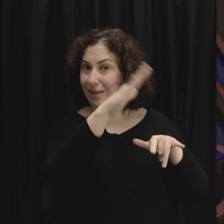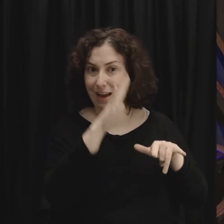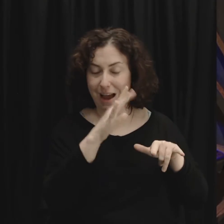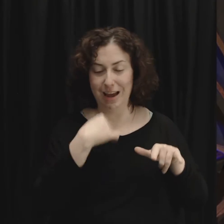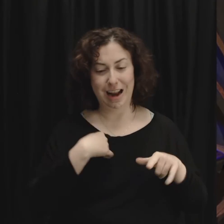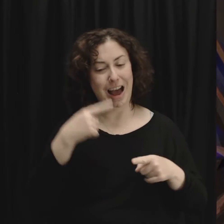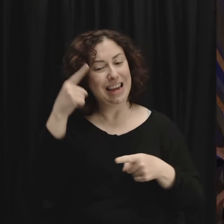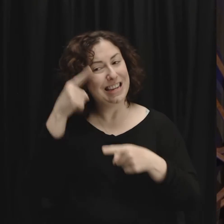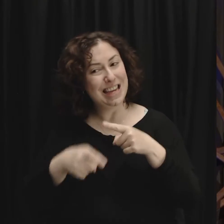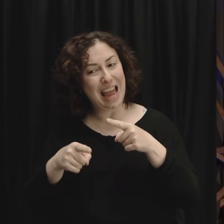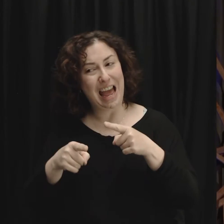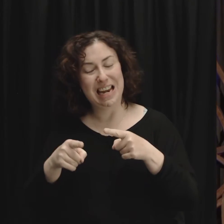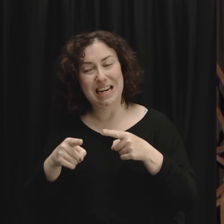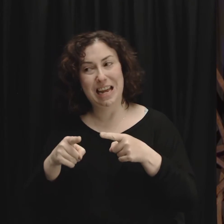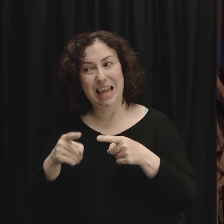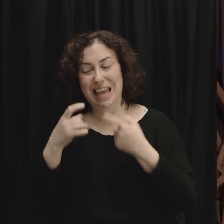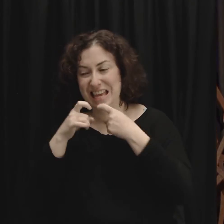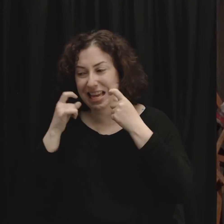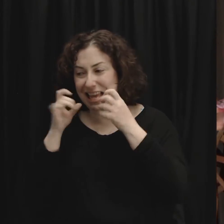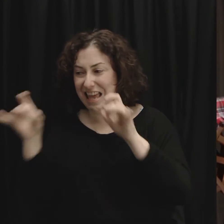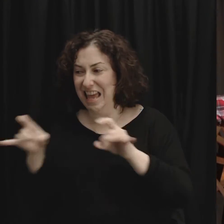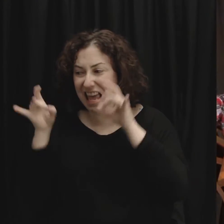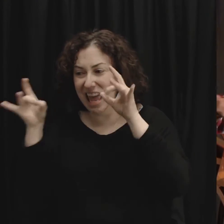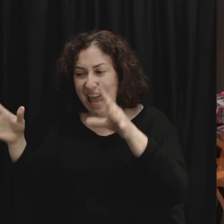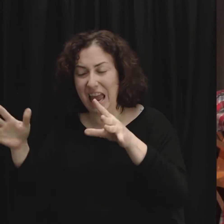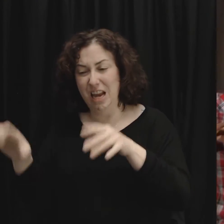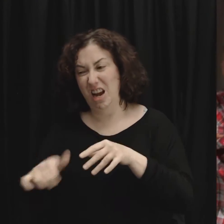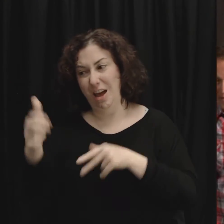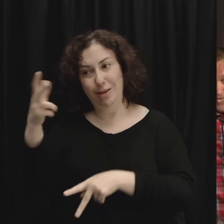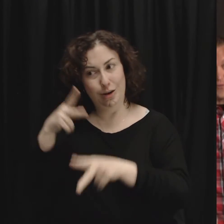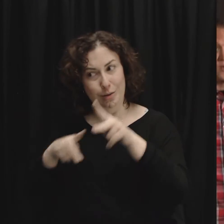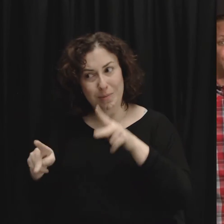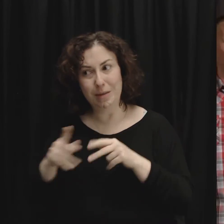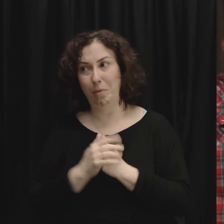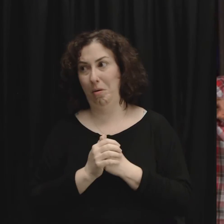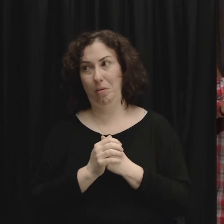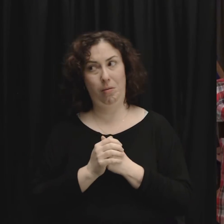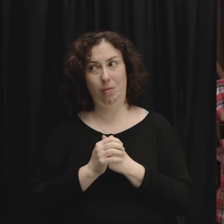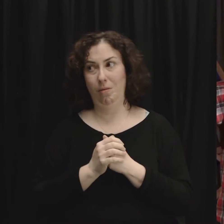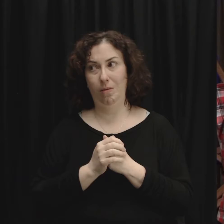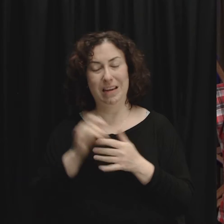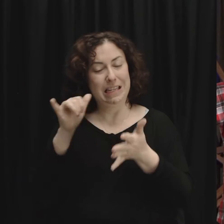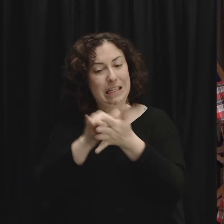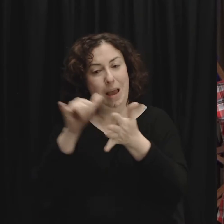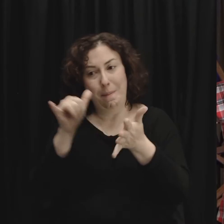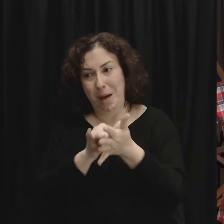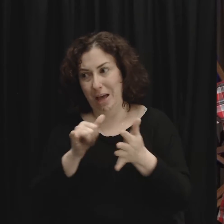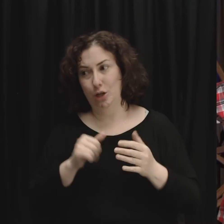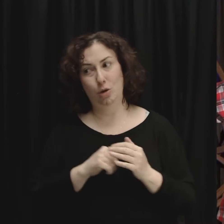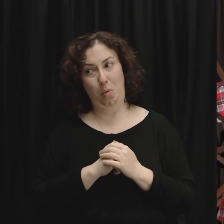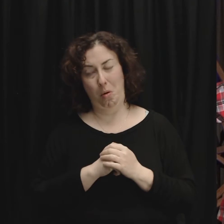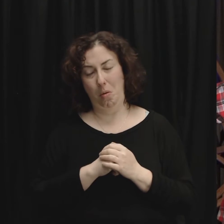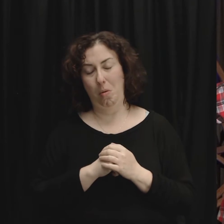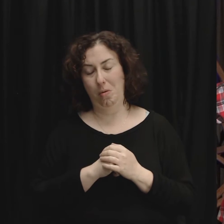be in a right relationship with God and to be in constant dysfunctional chaotic relationships with other people